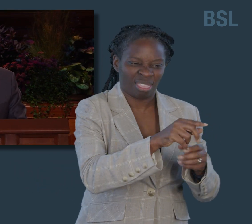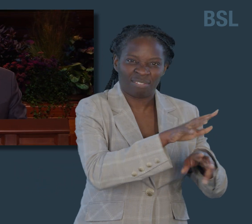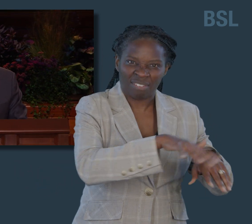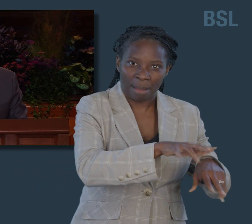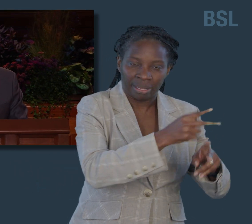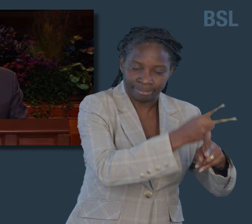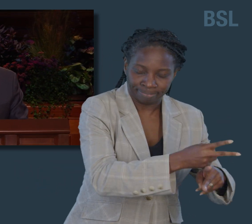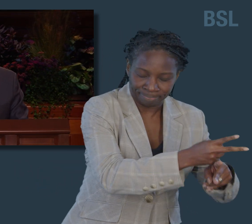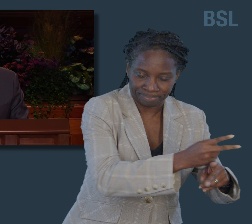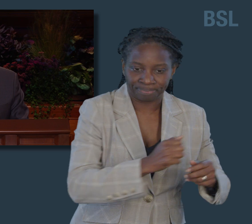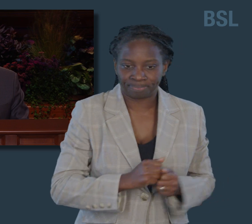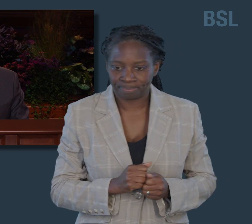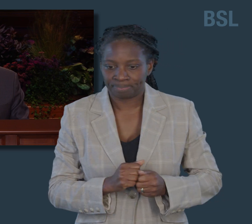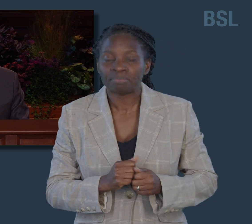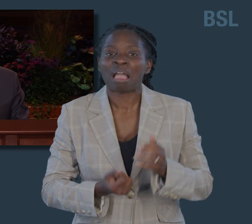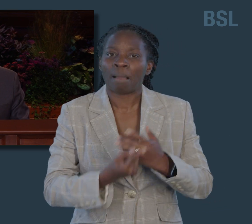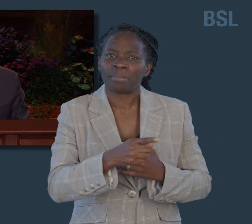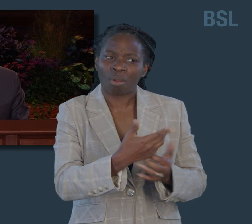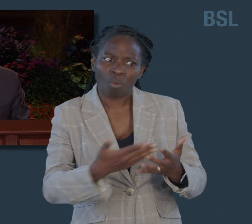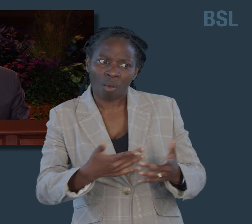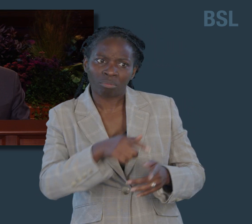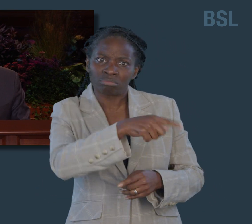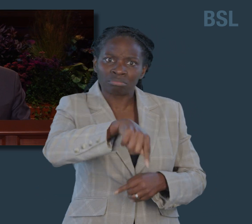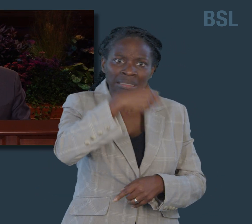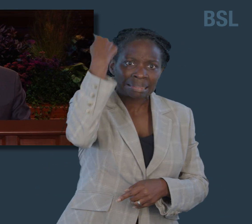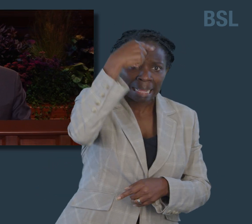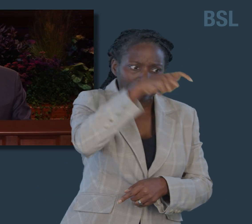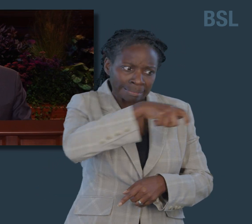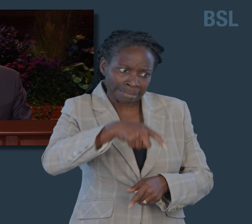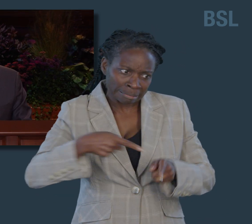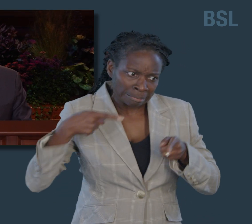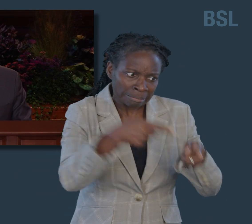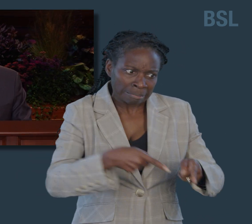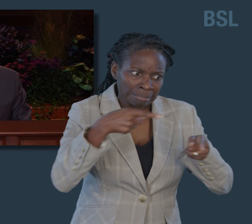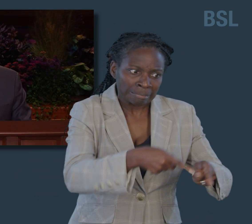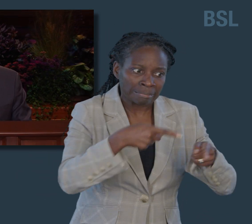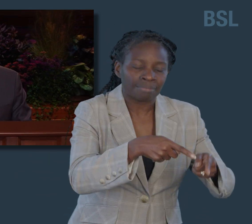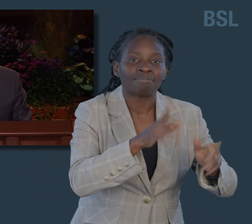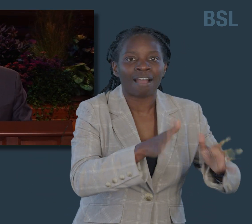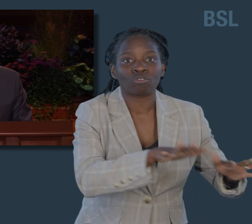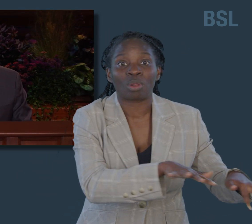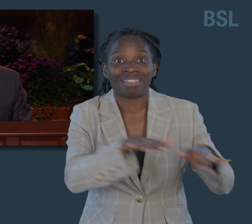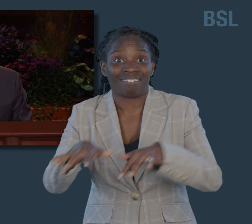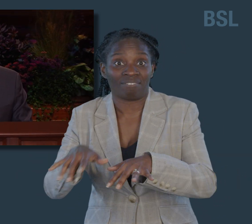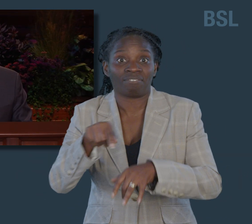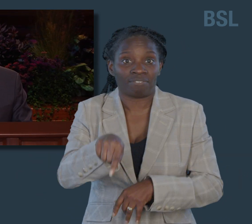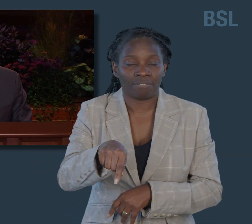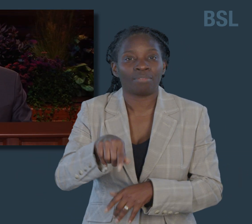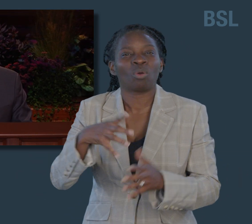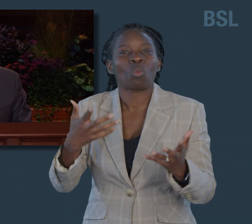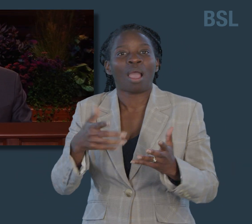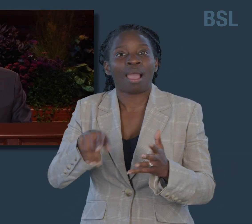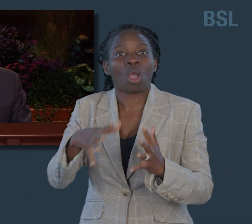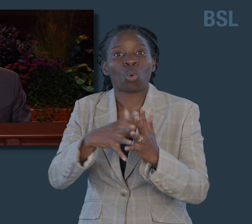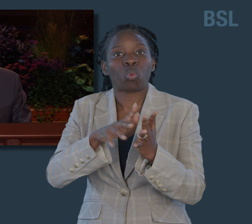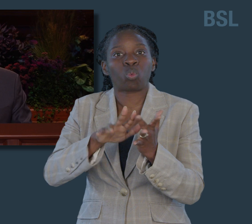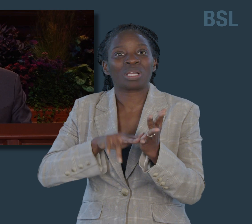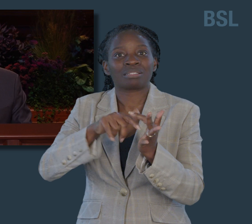Nauvoo intensified, forcing the Saints to leave, and later at winter quarters as they prepared to migrate to the Salt Lake Valley,